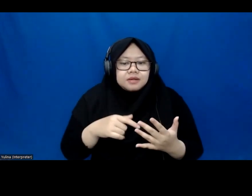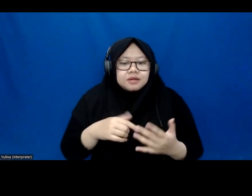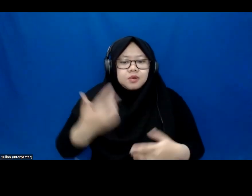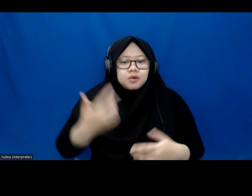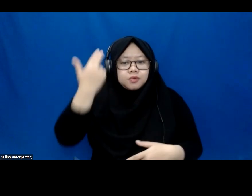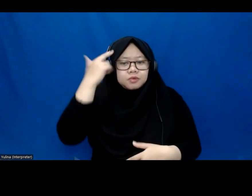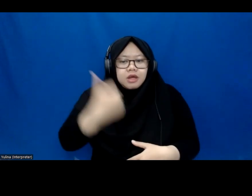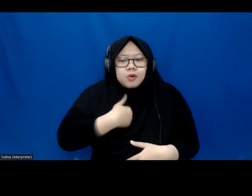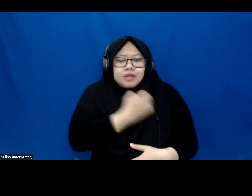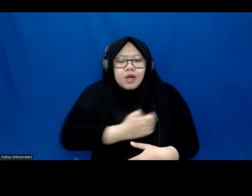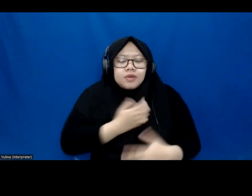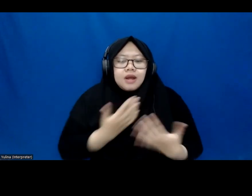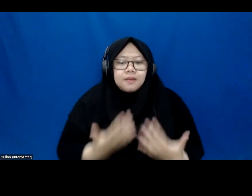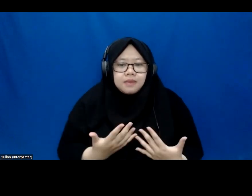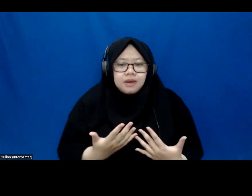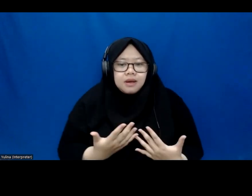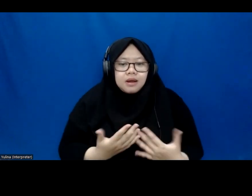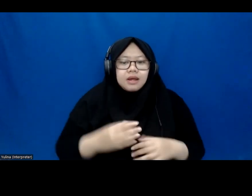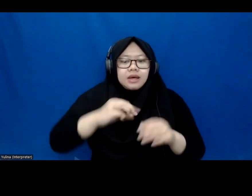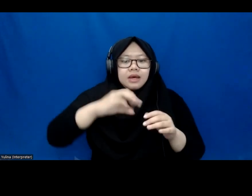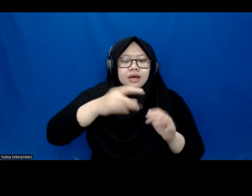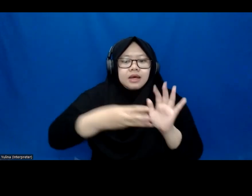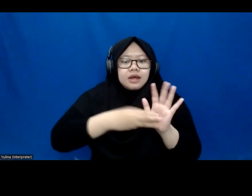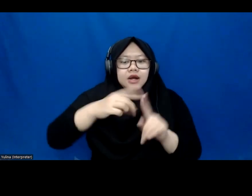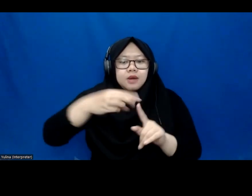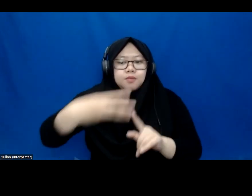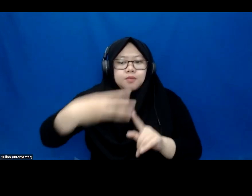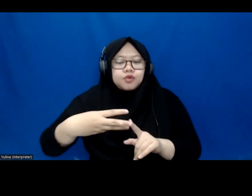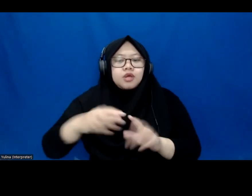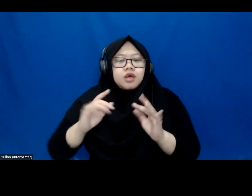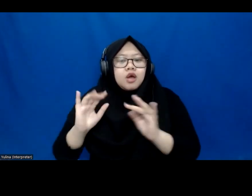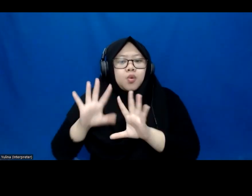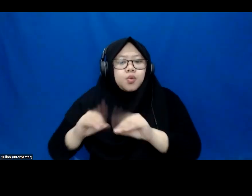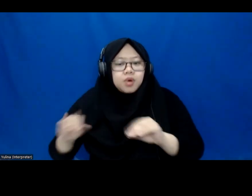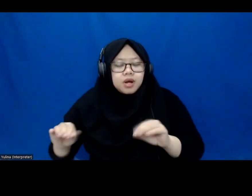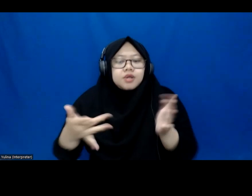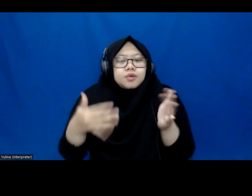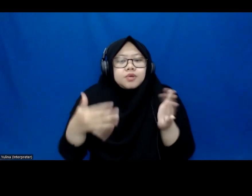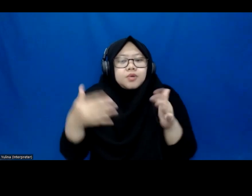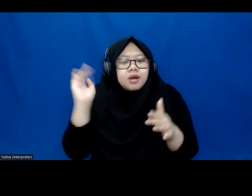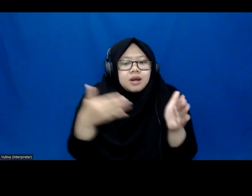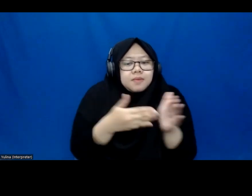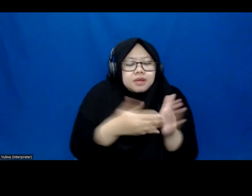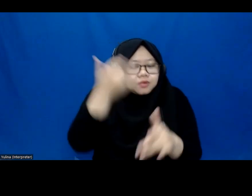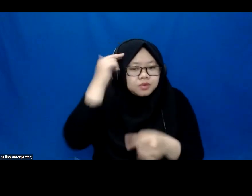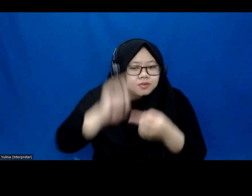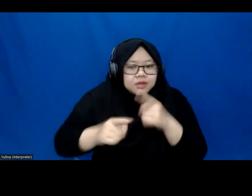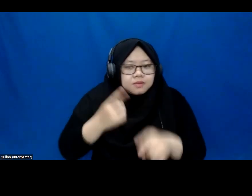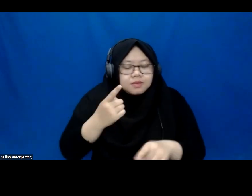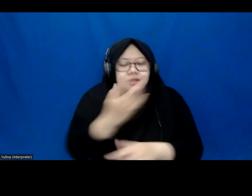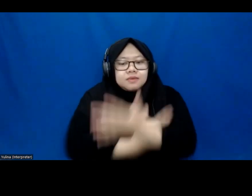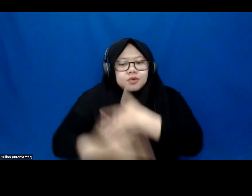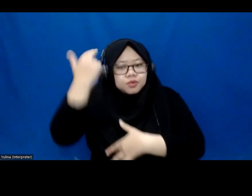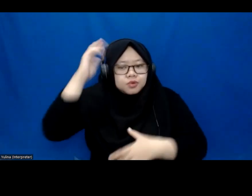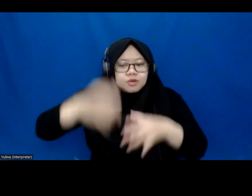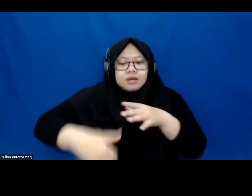that the remote work can also be a barrier in getting people with disability back to normal life